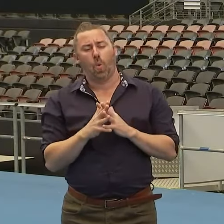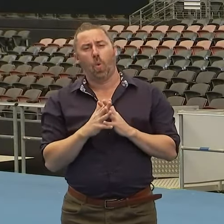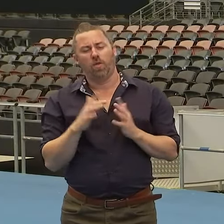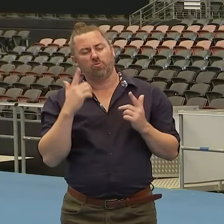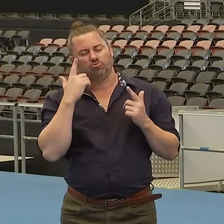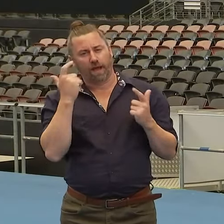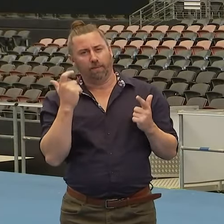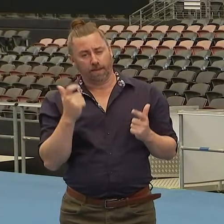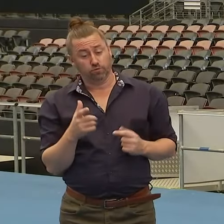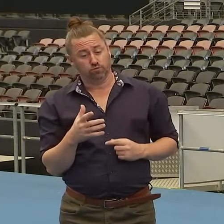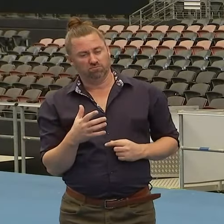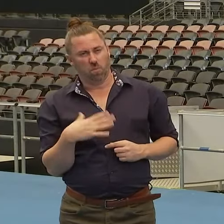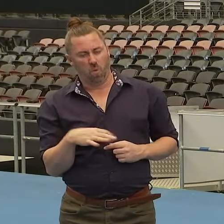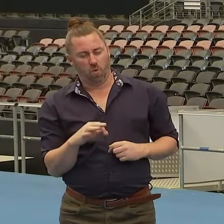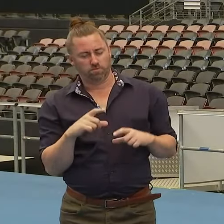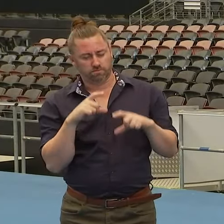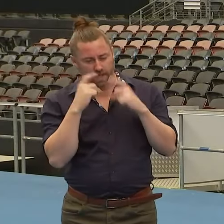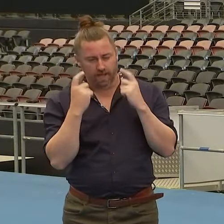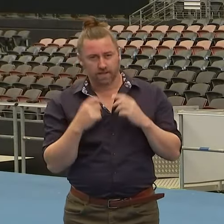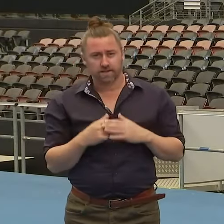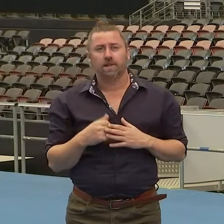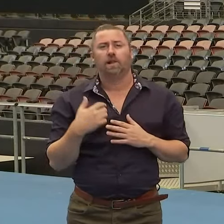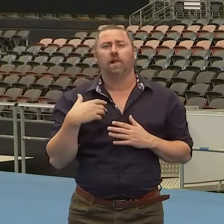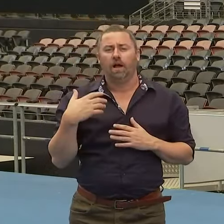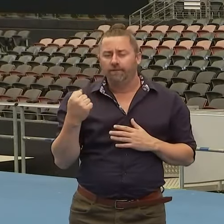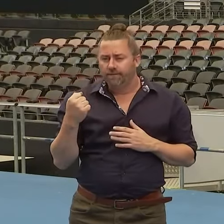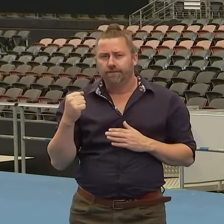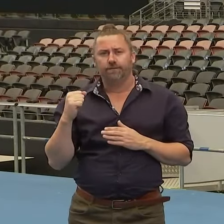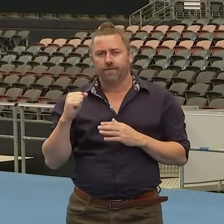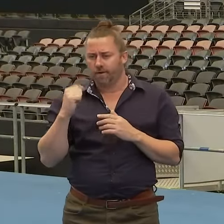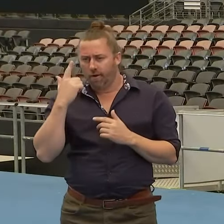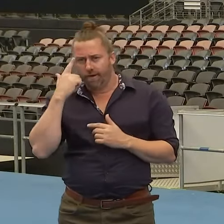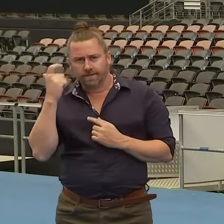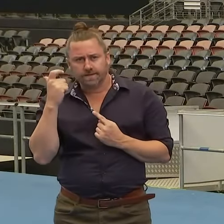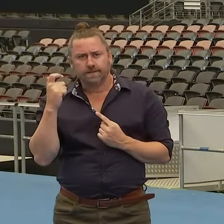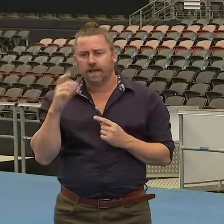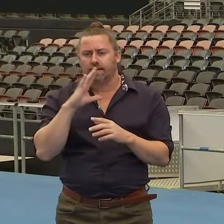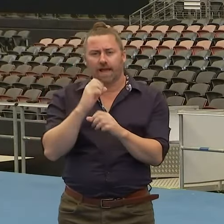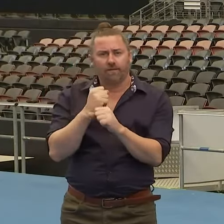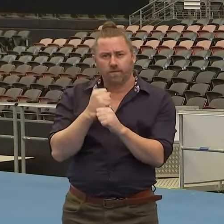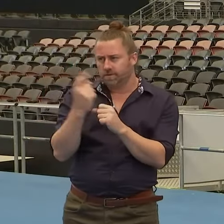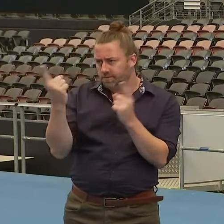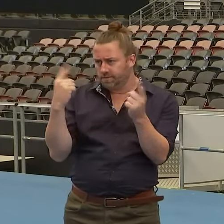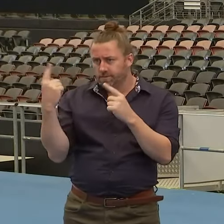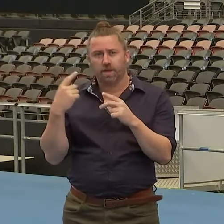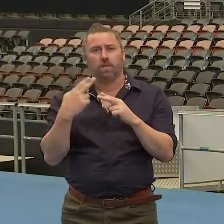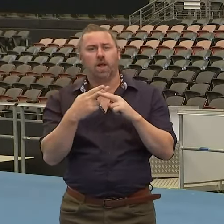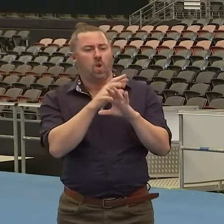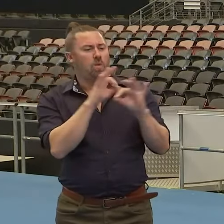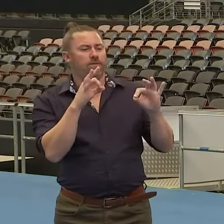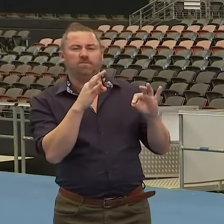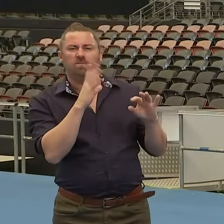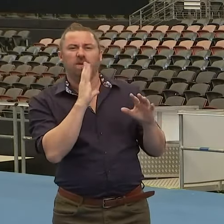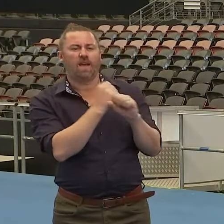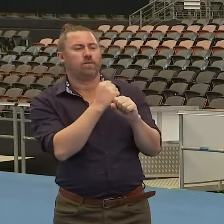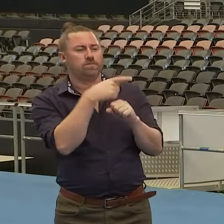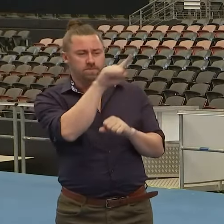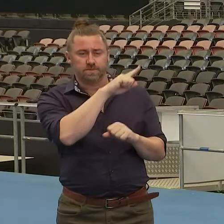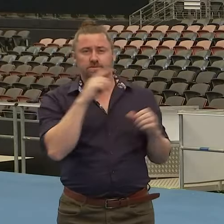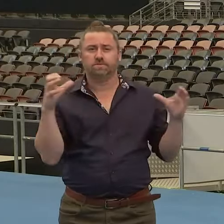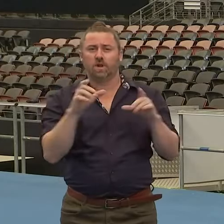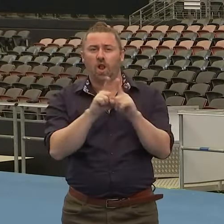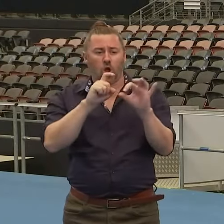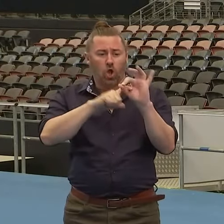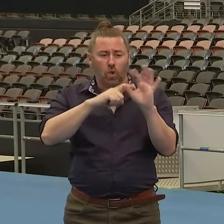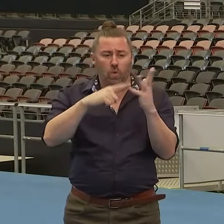measures. We put a committee together right across the government and non-government sector. That committee included